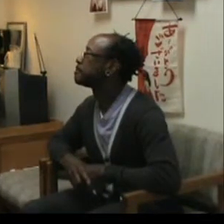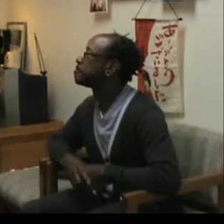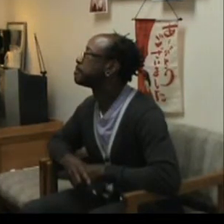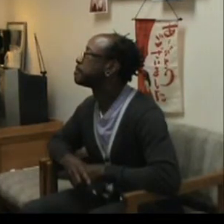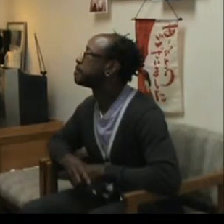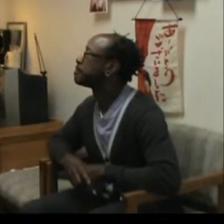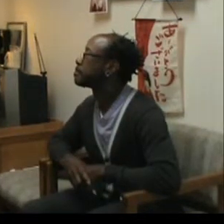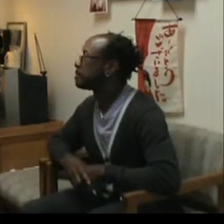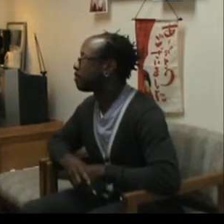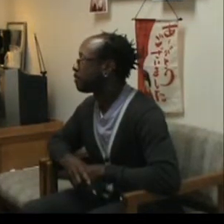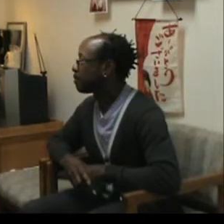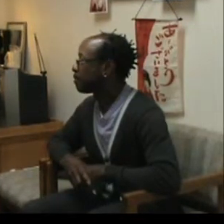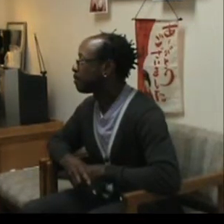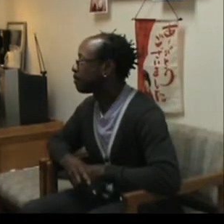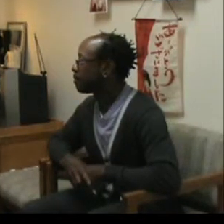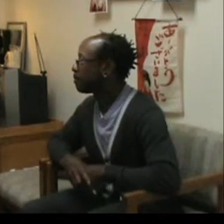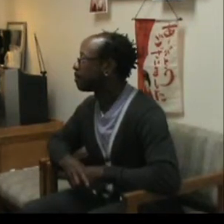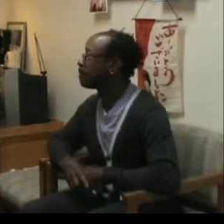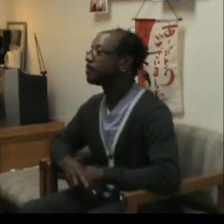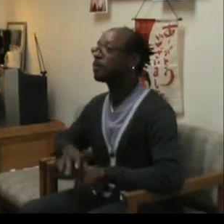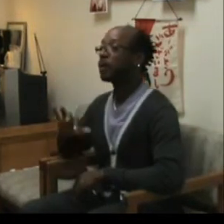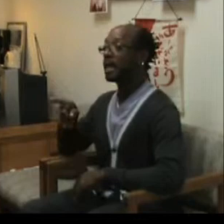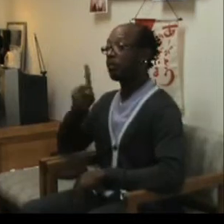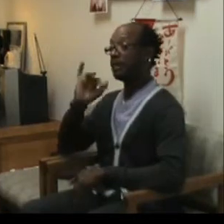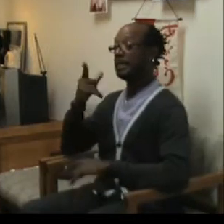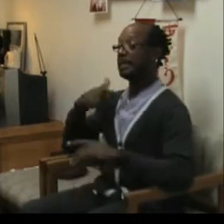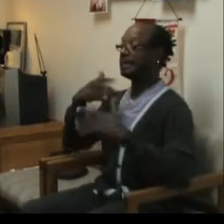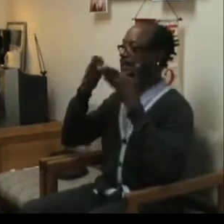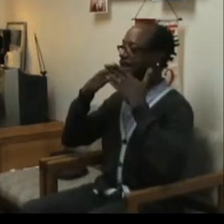So, this is the big picture of how things develop.